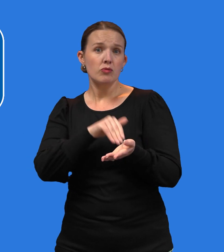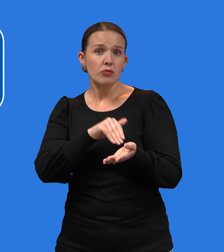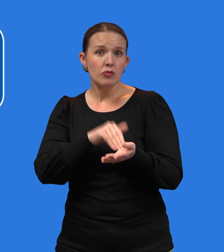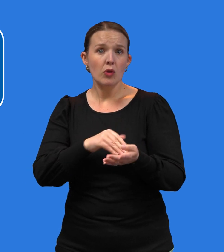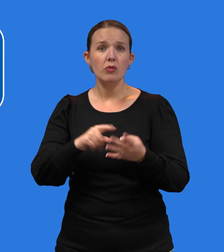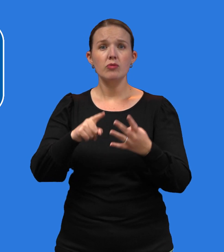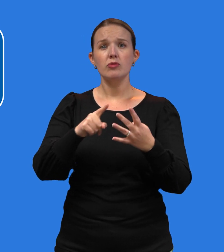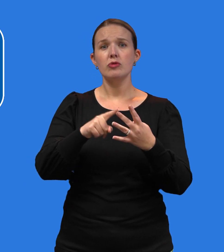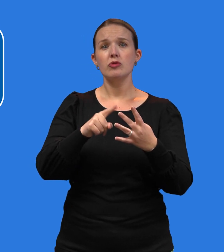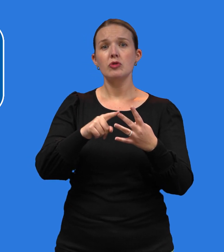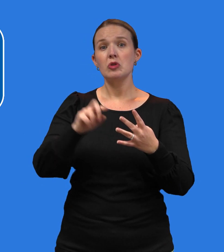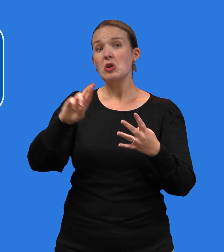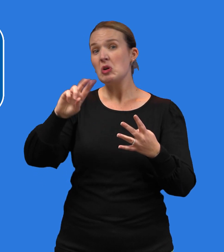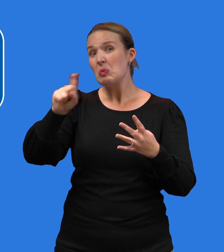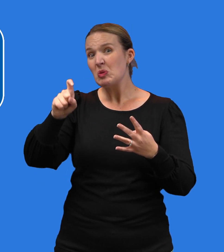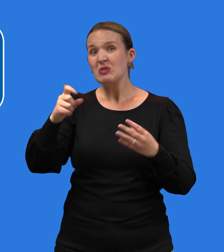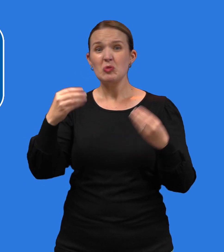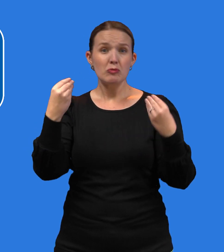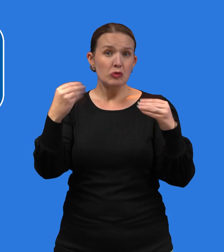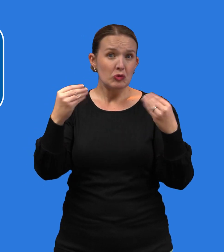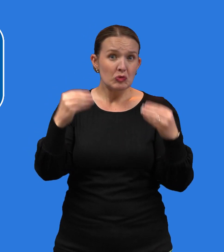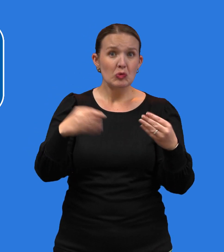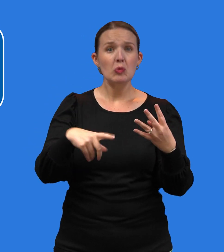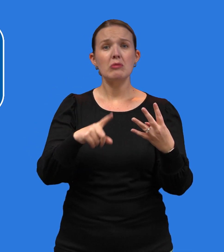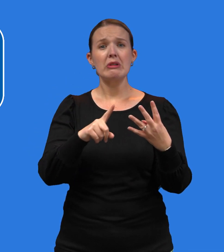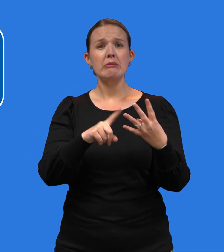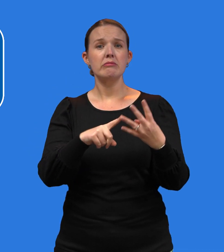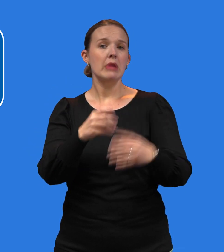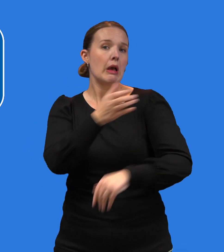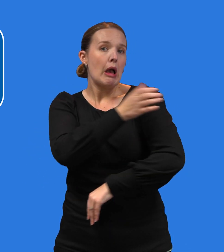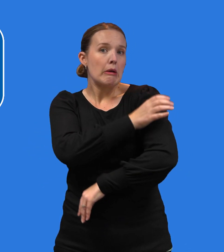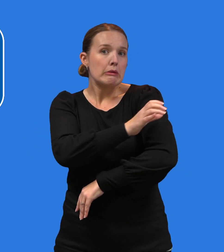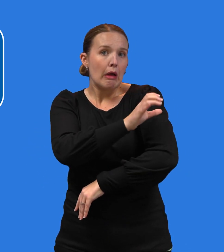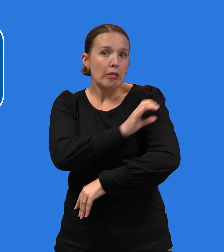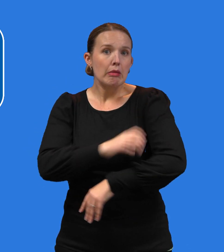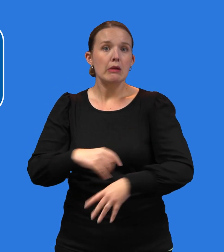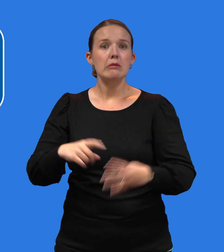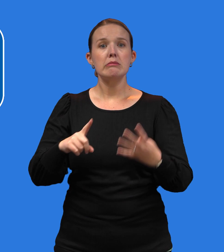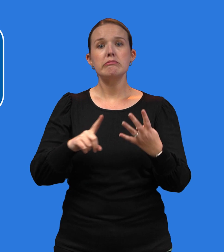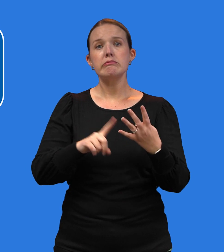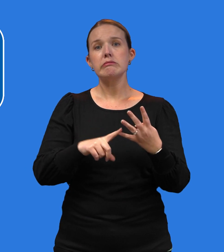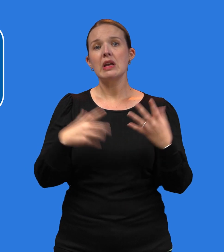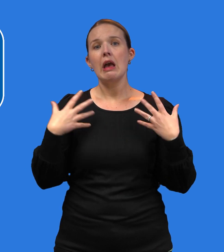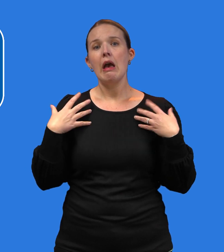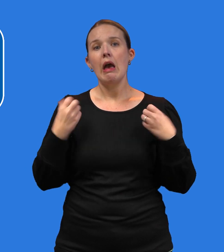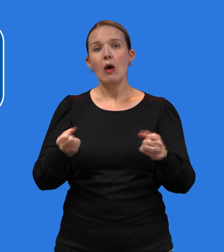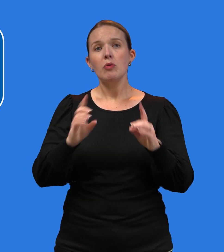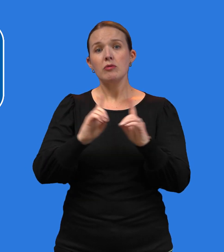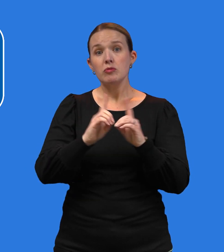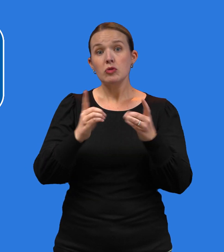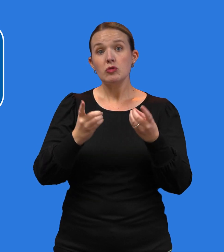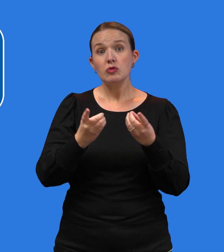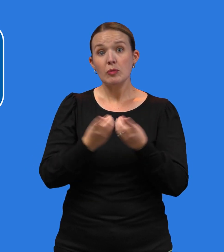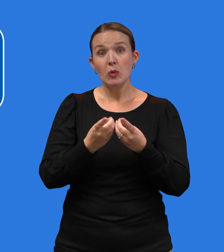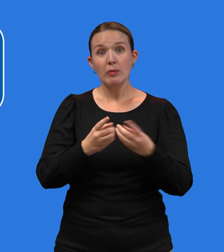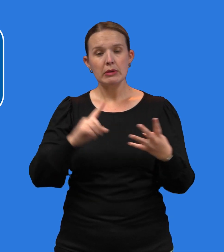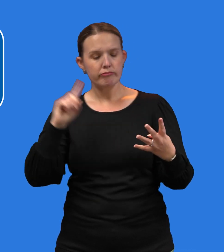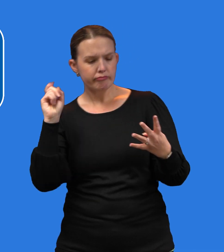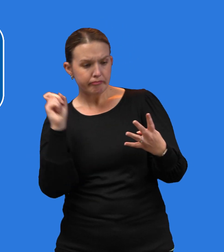Contact your child's doctor or a local pharmacy, clinic, or health